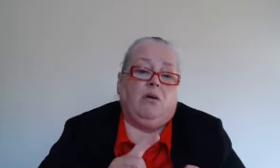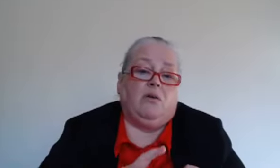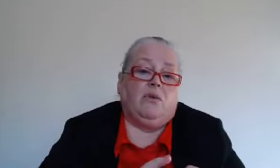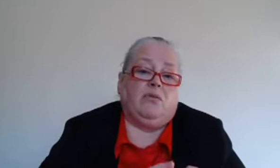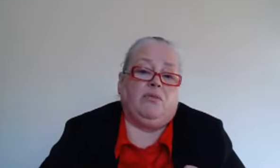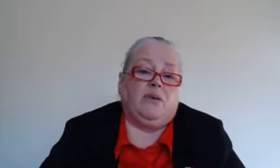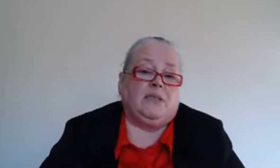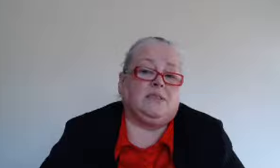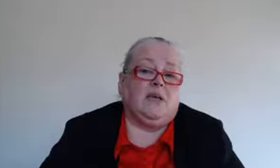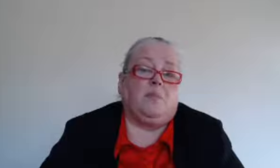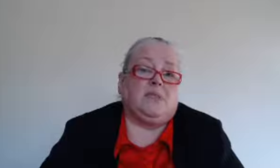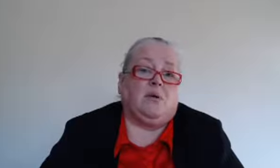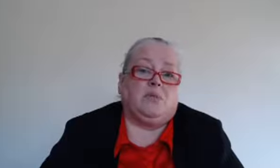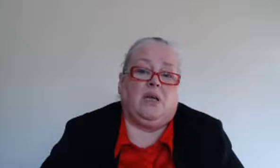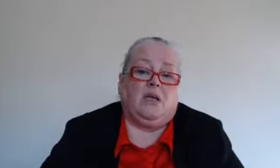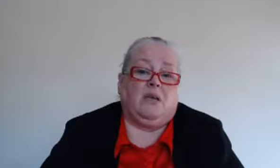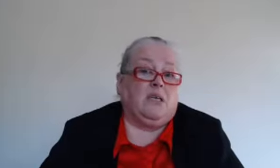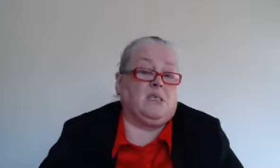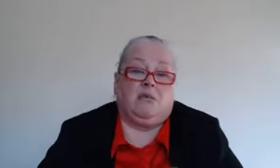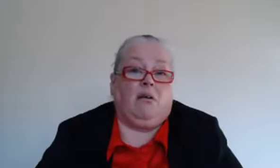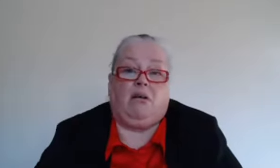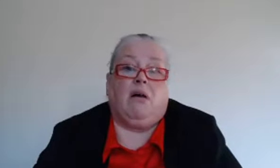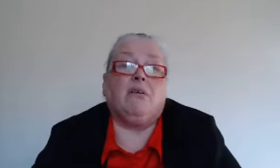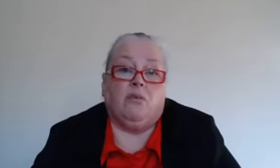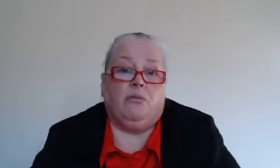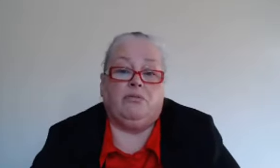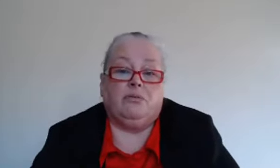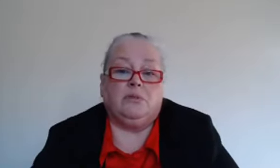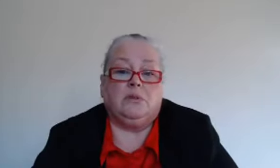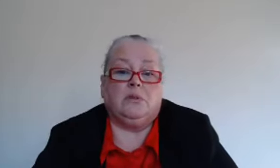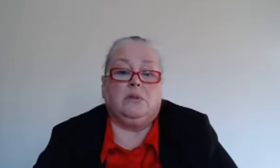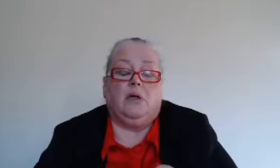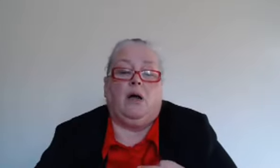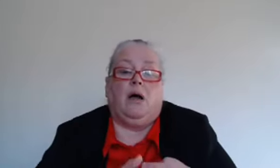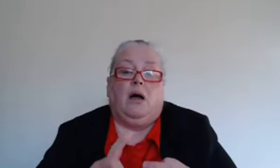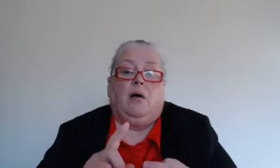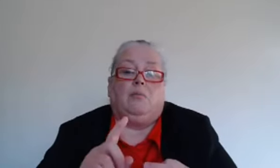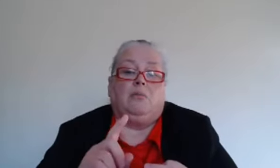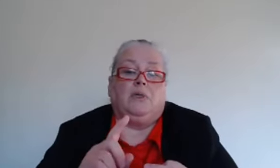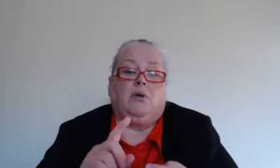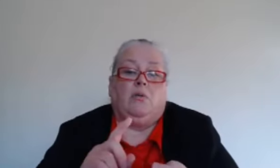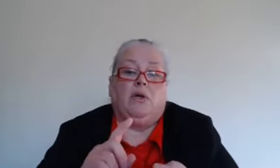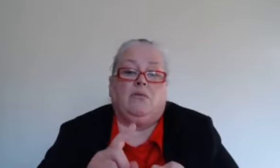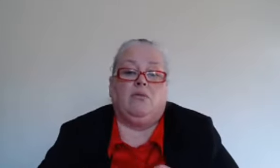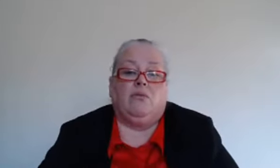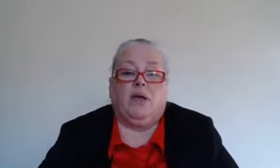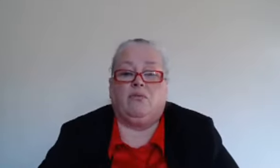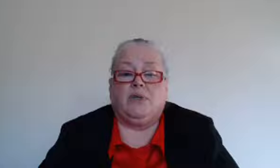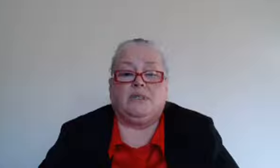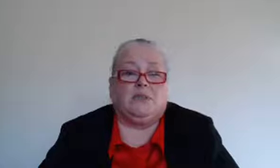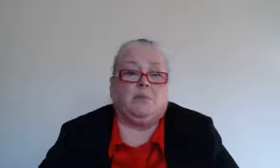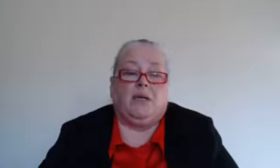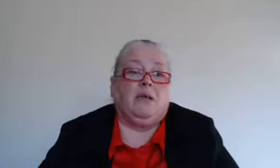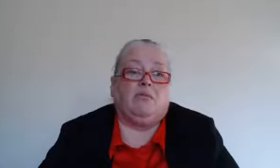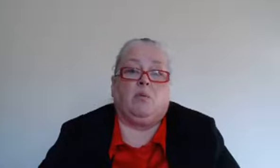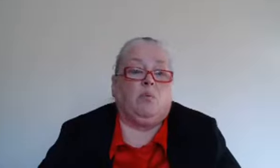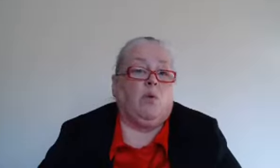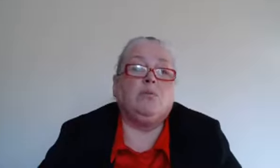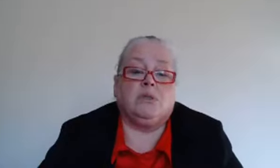even if we feel the steps that we're taking is are not enough you know even if we have reason to believe that we won't